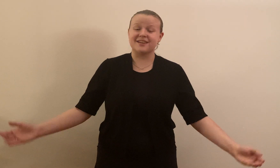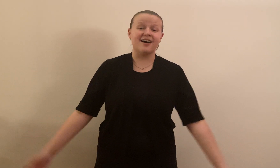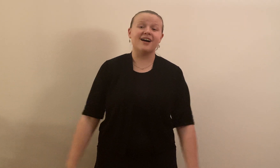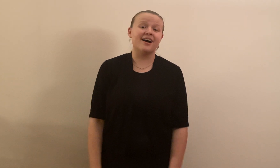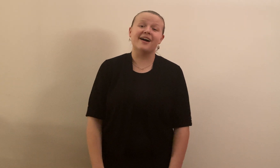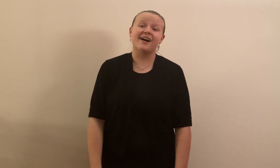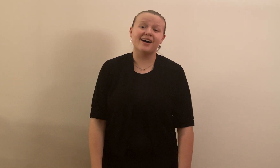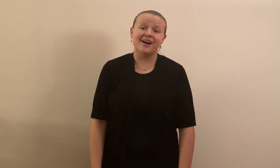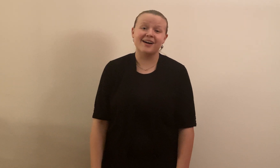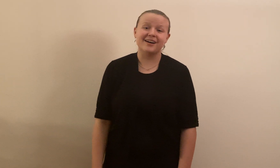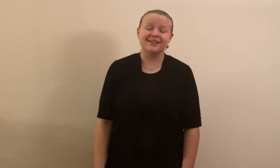dog